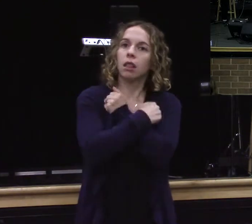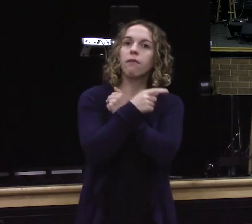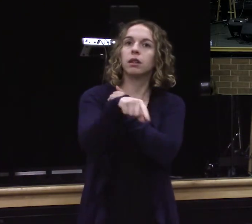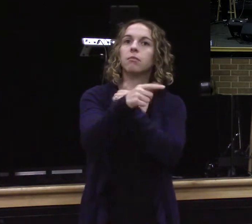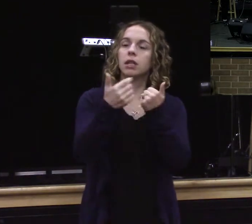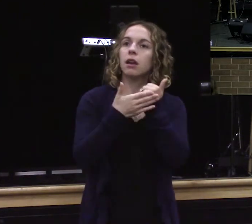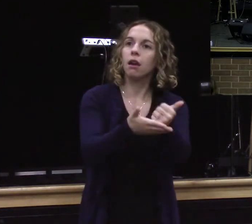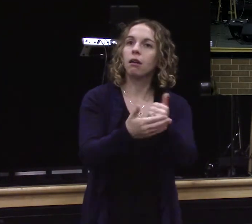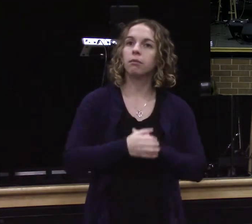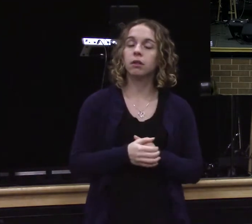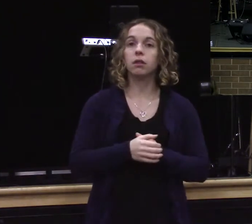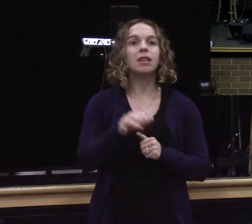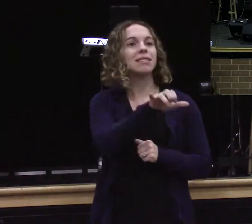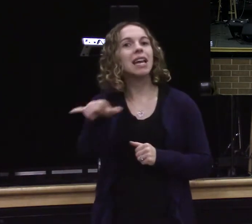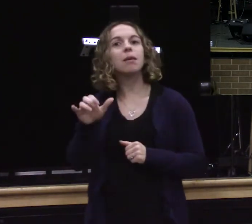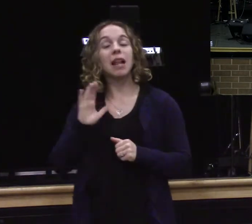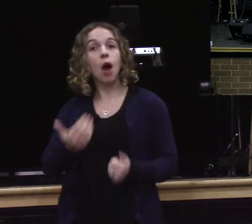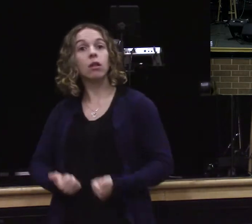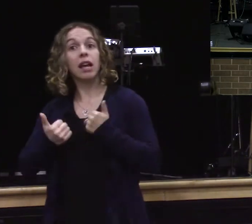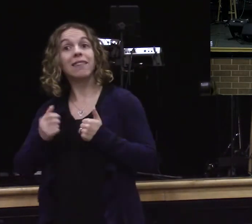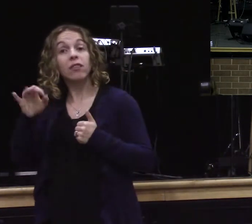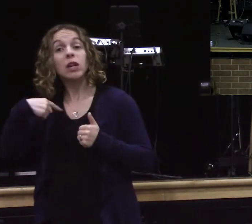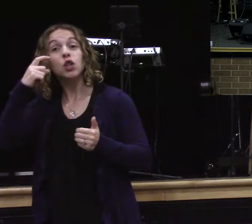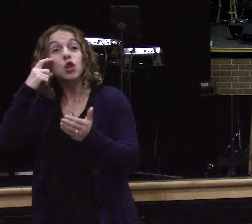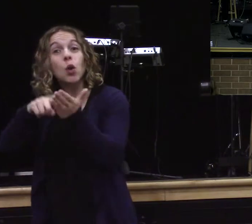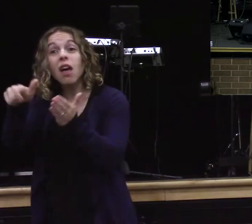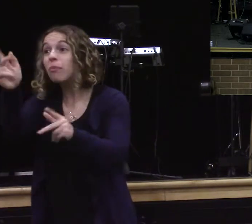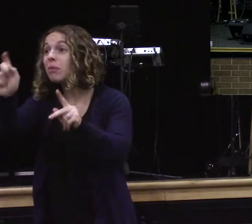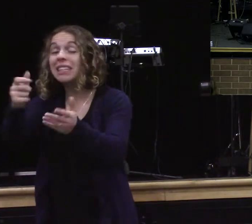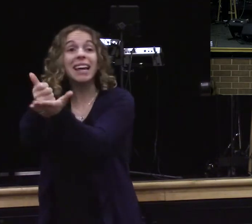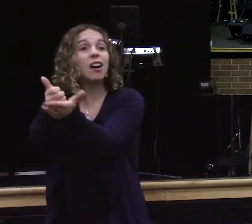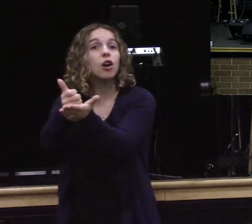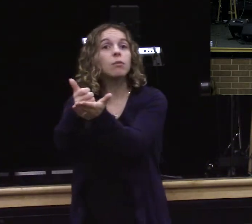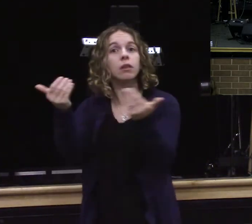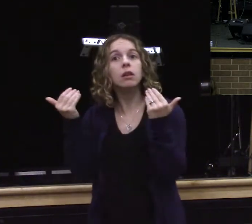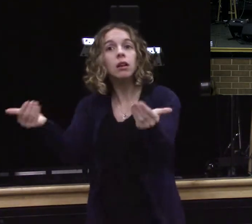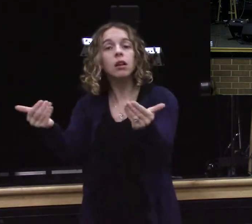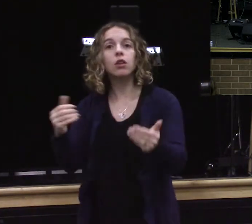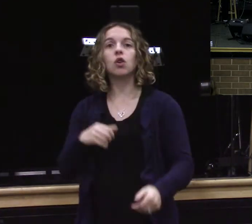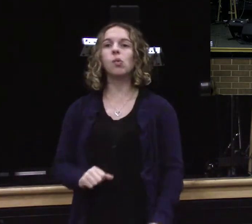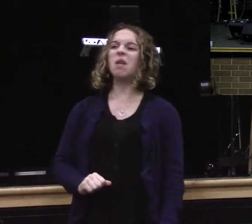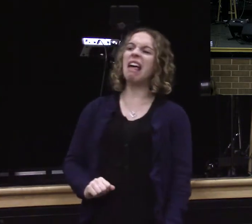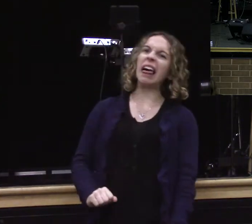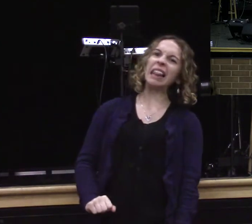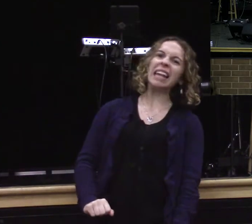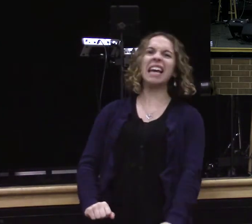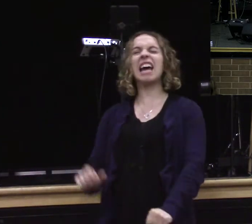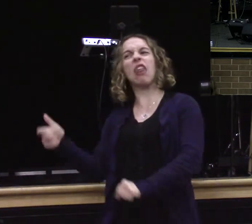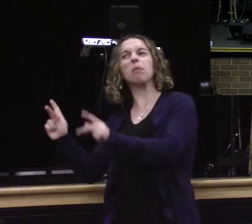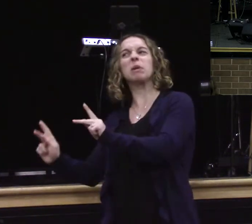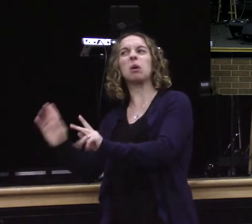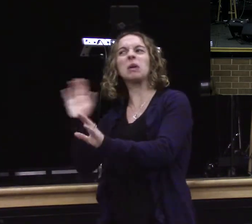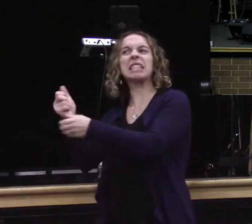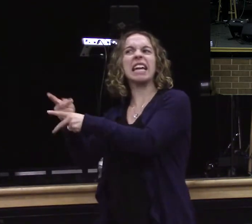need. See a need? You didn't get it. He lived by a simple philosophy. He saw a need He met a need.